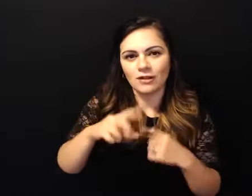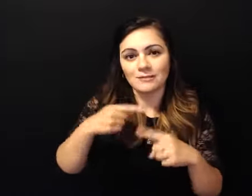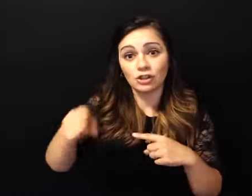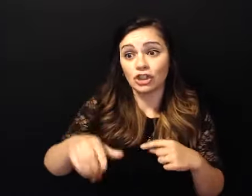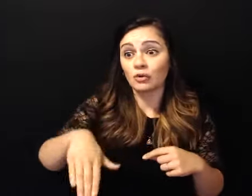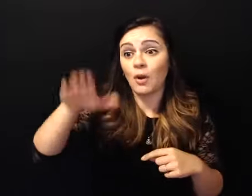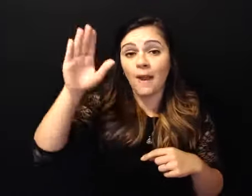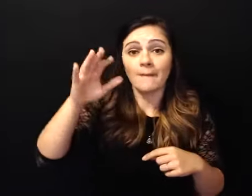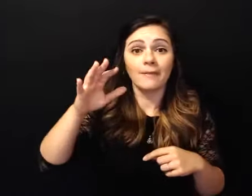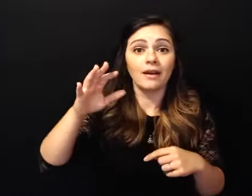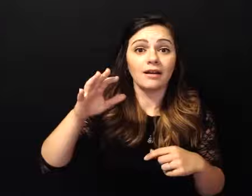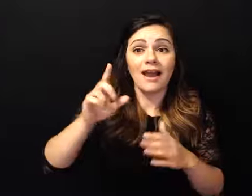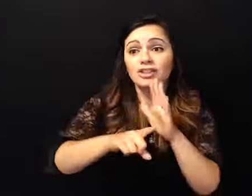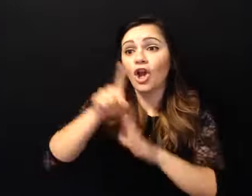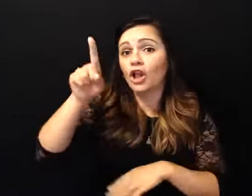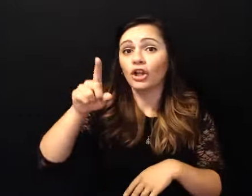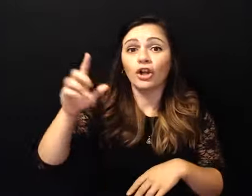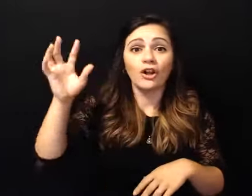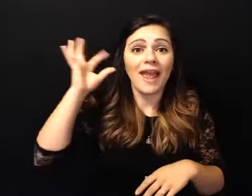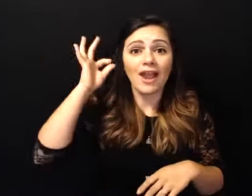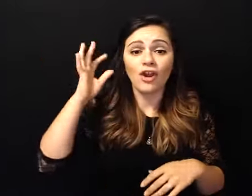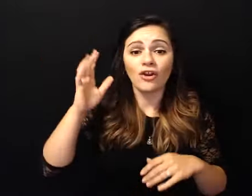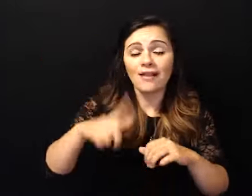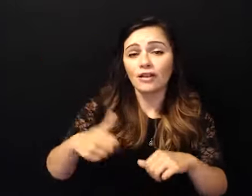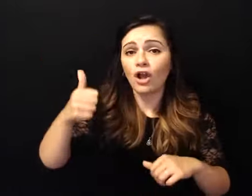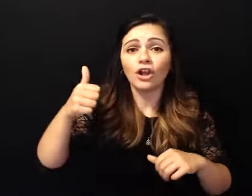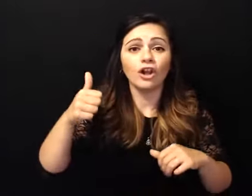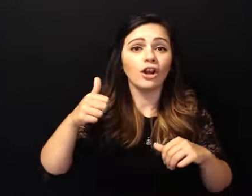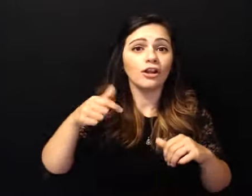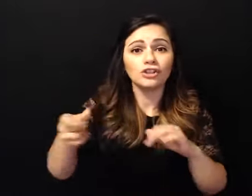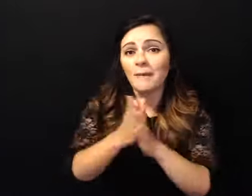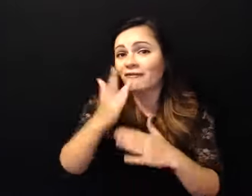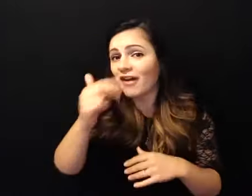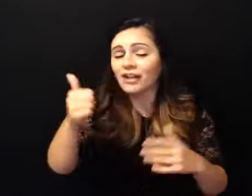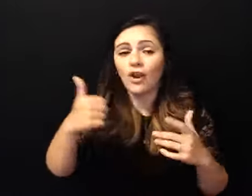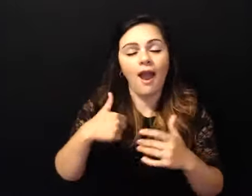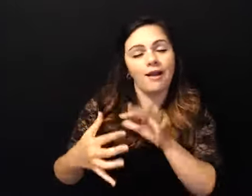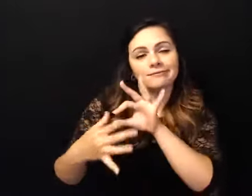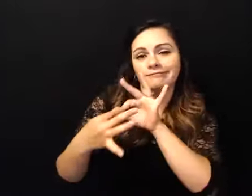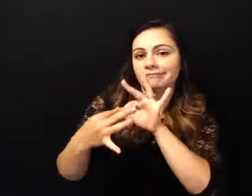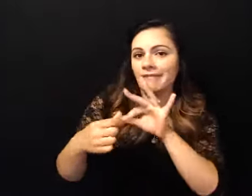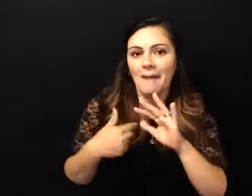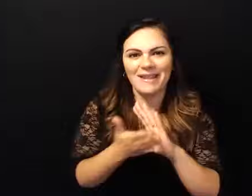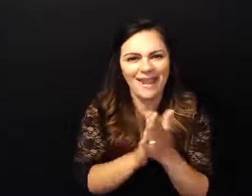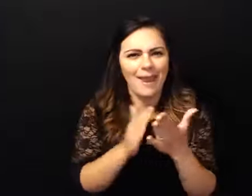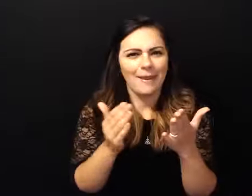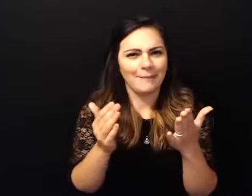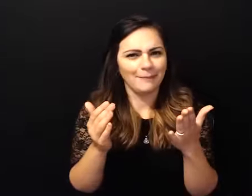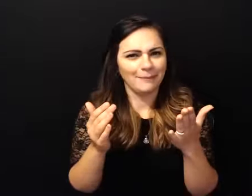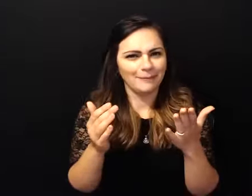funnier and i could relate you know i really related to that i became all of those things and and all of my fears fell to the wayside and for that night it was